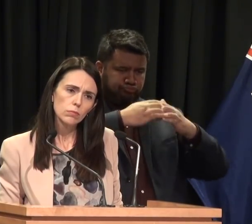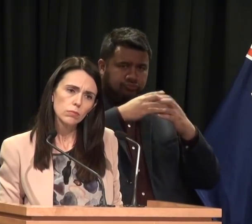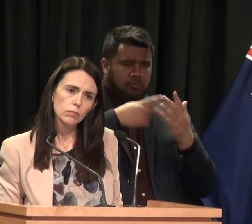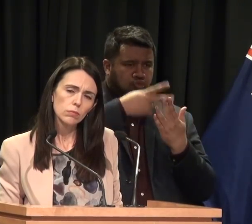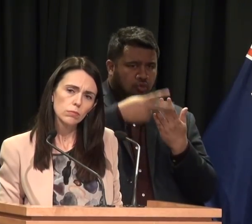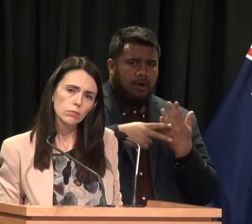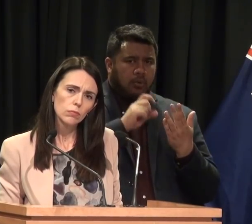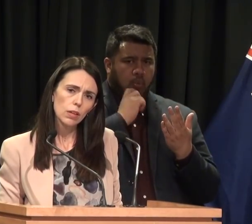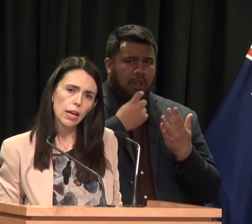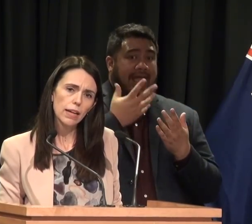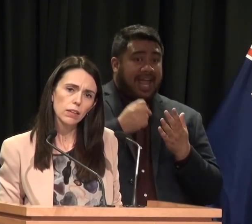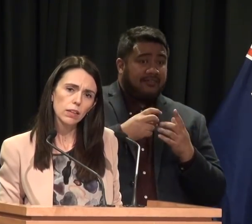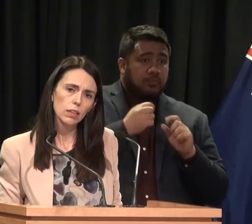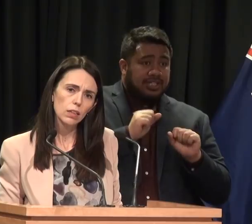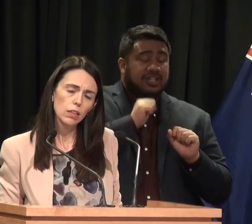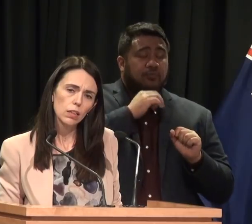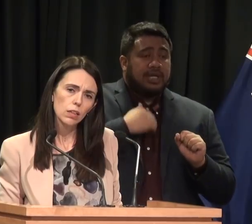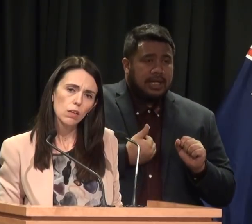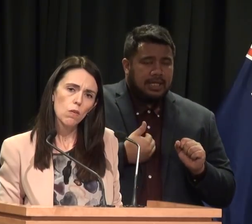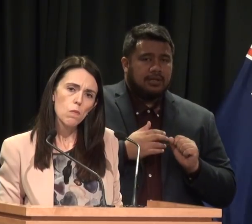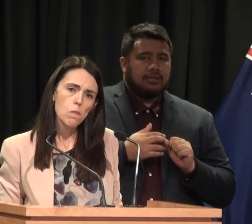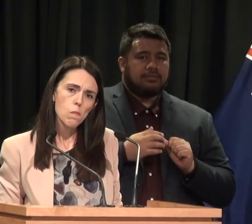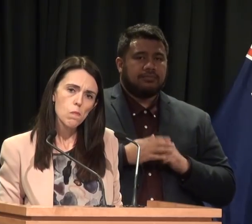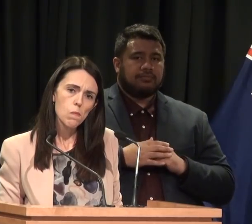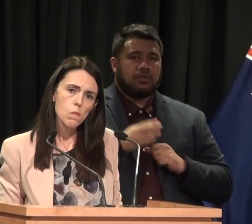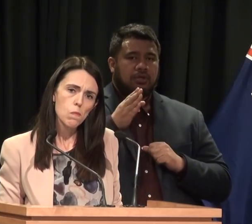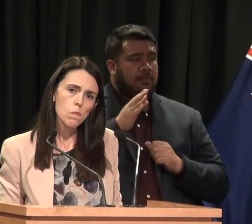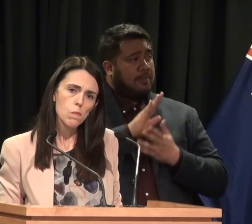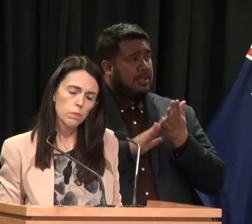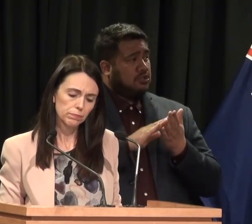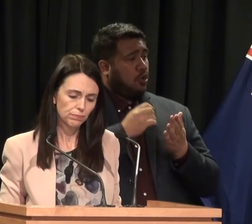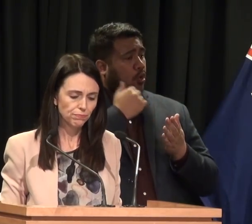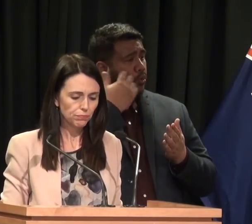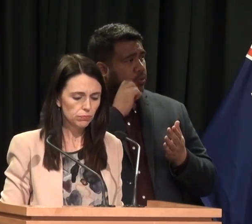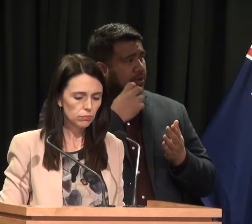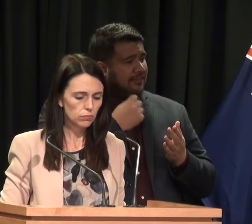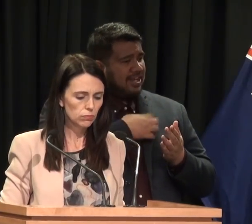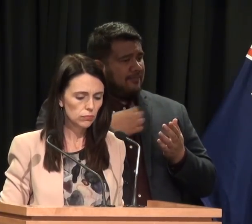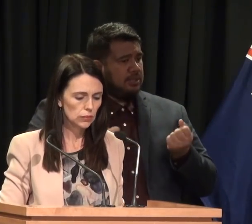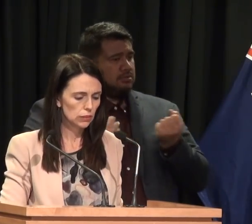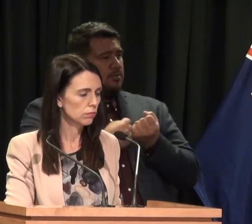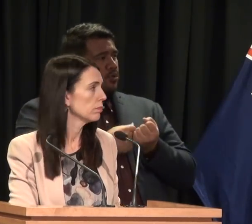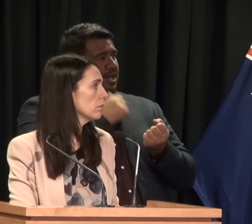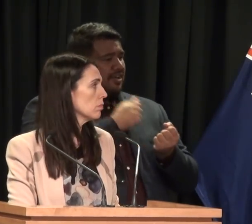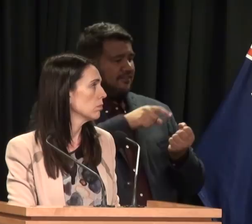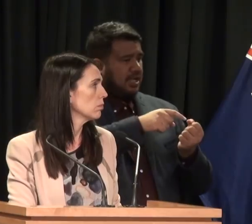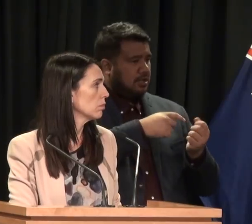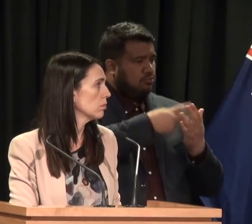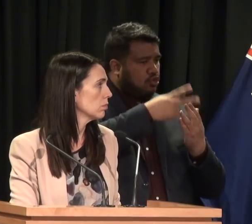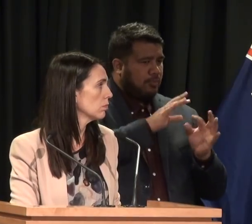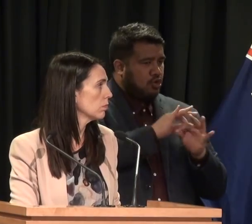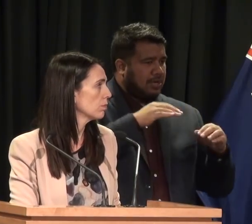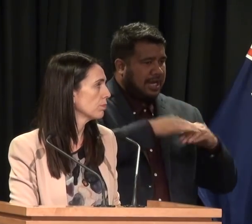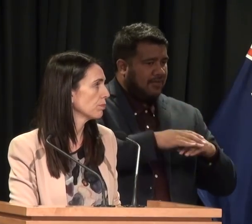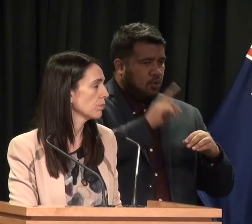but that's what we now have to work through. There will be a state backstop to the scheme. As I say, I'm repeating the answer I gave before, but